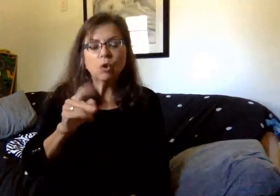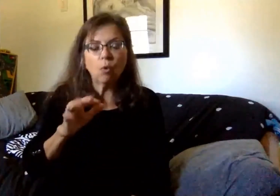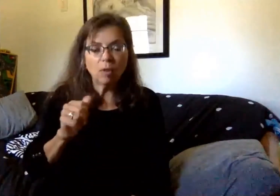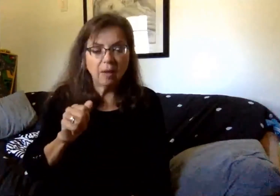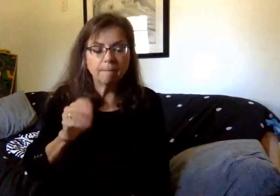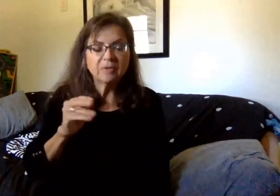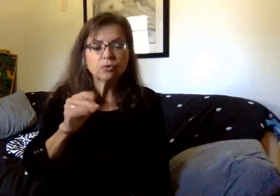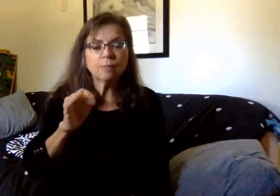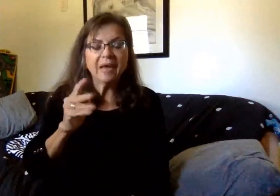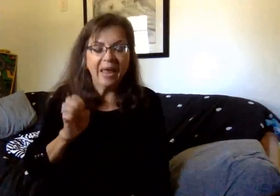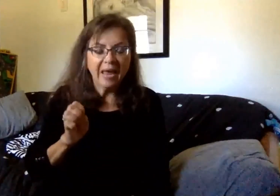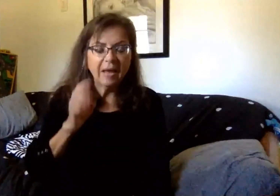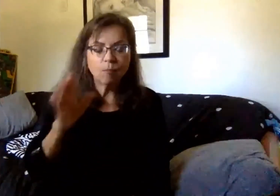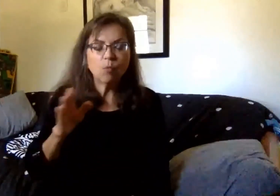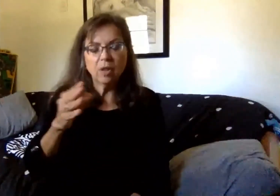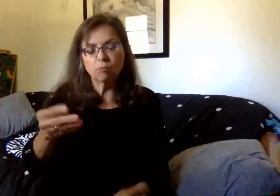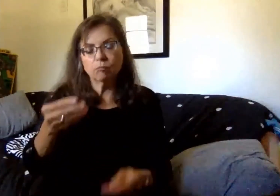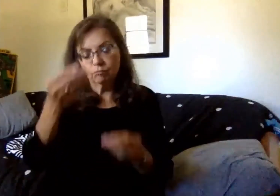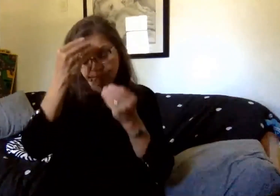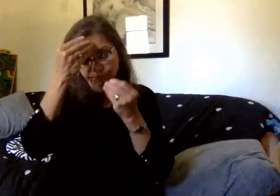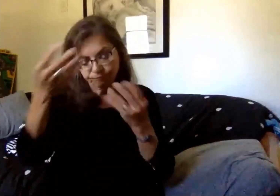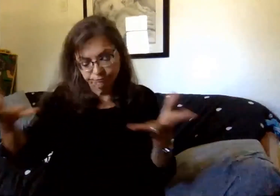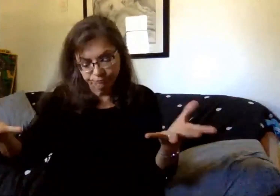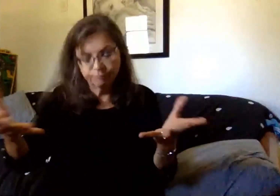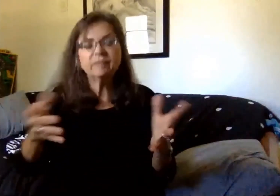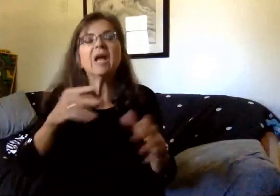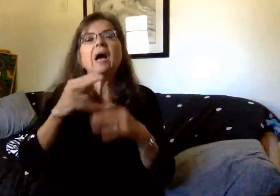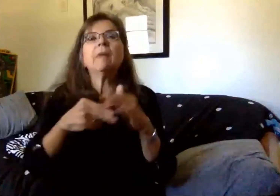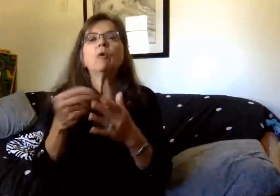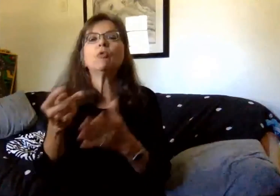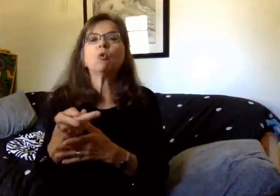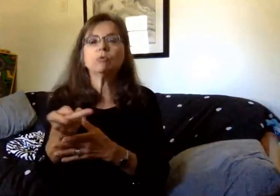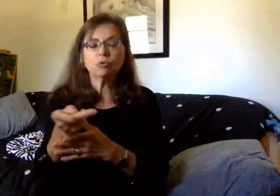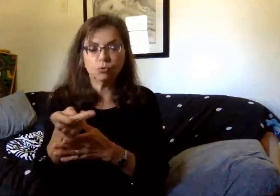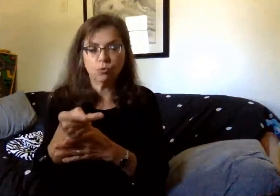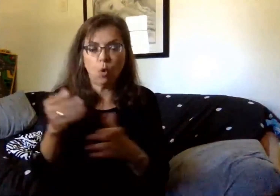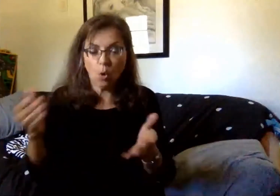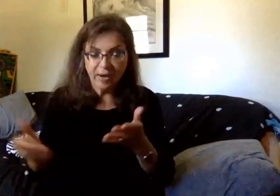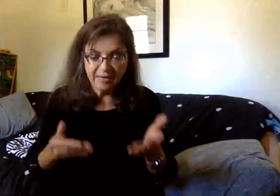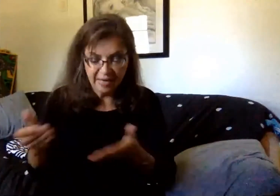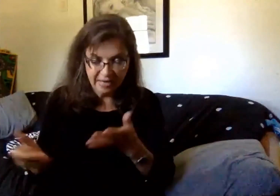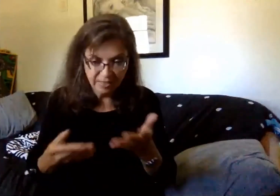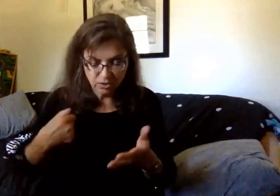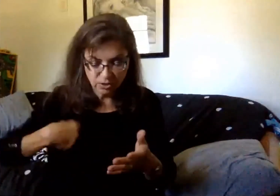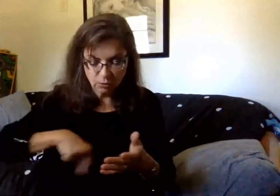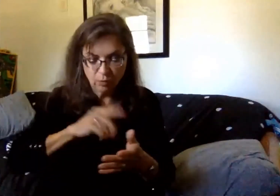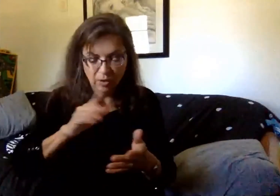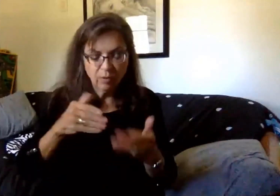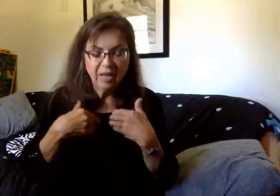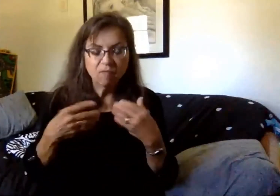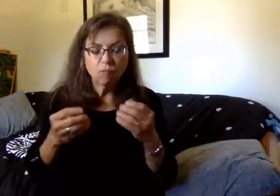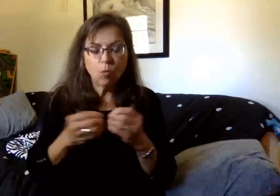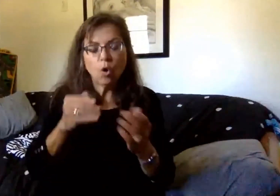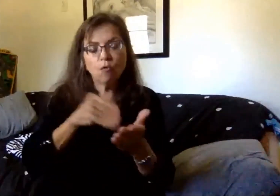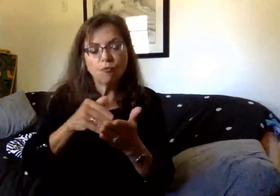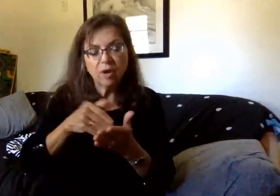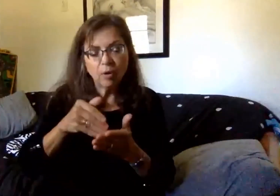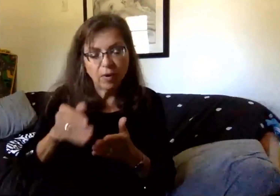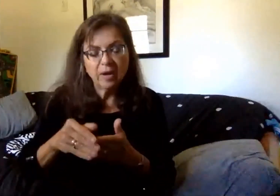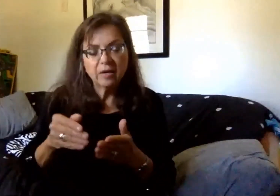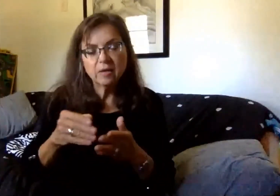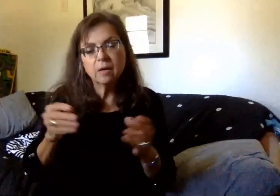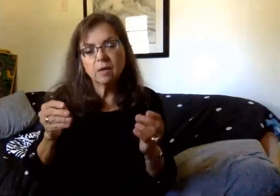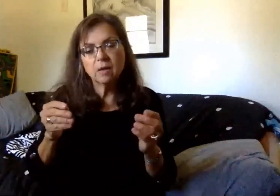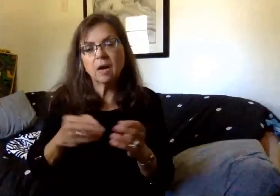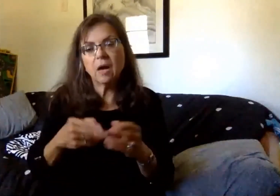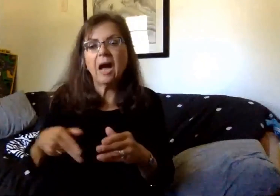information about those two orientations. Obviously, we're going to have more frequent higher numbers of orientation